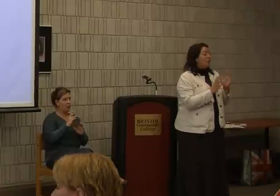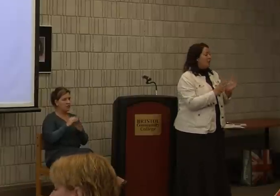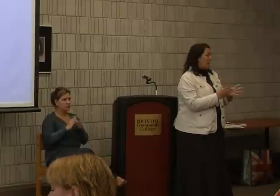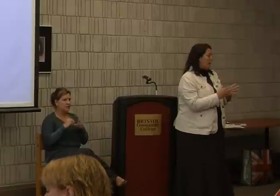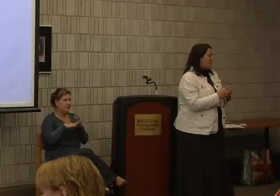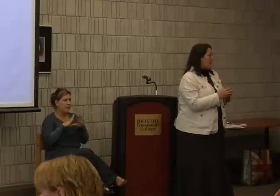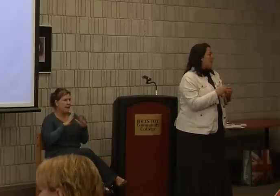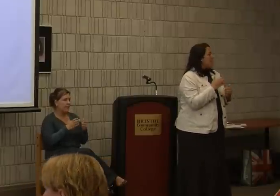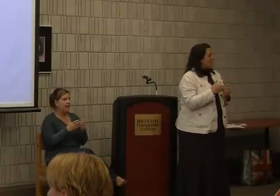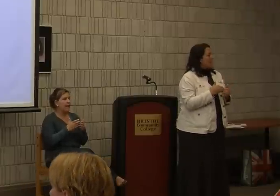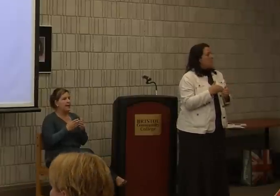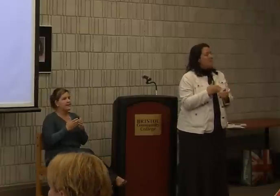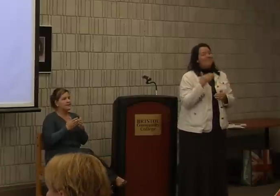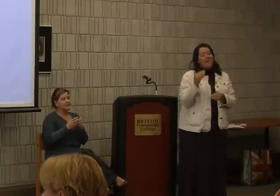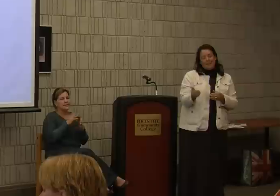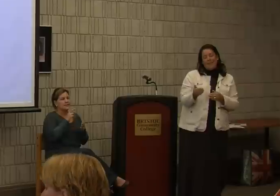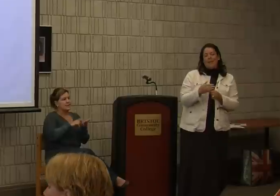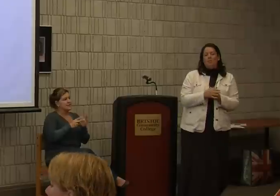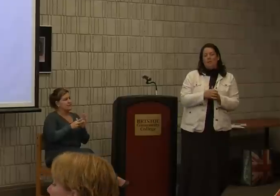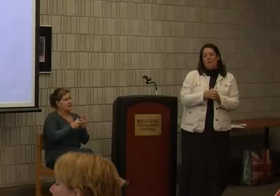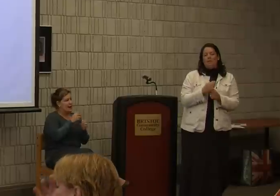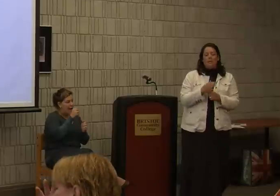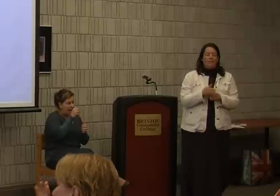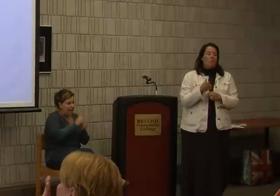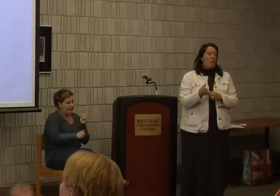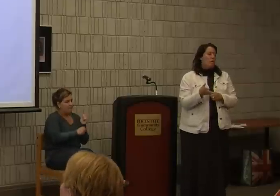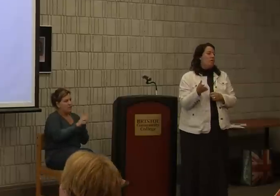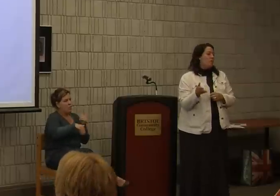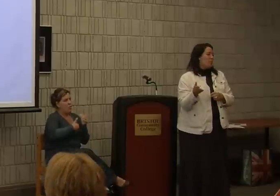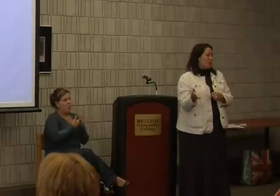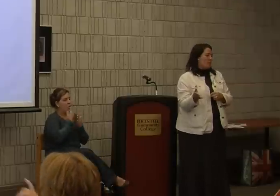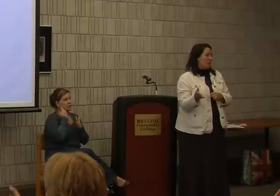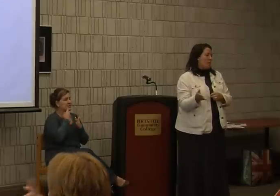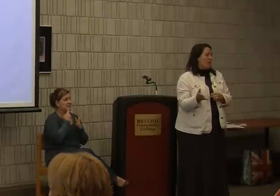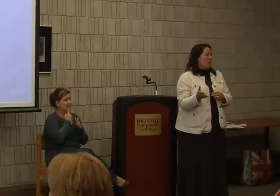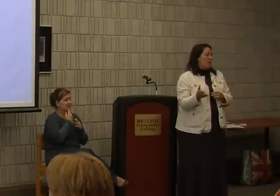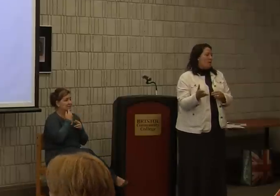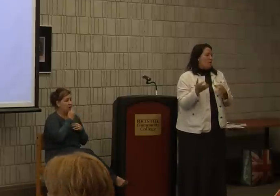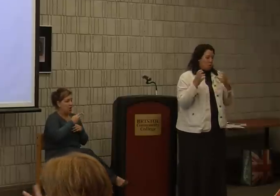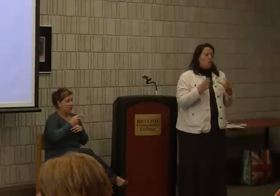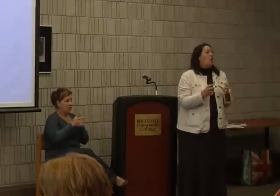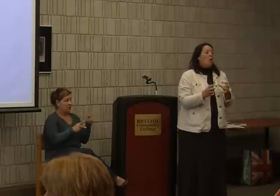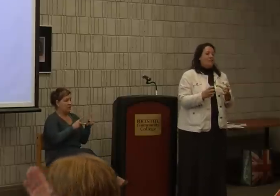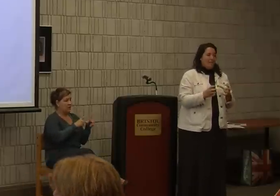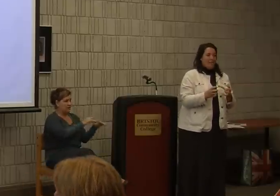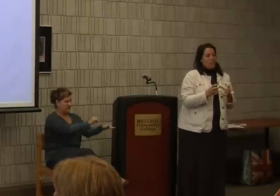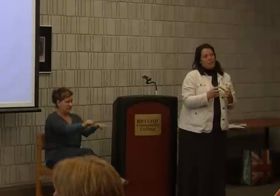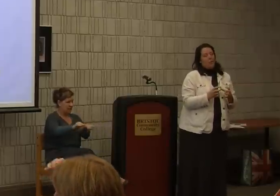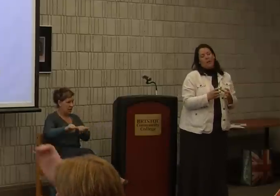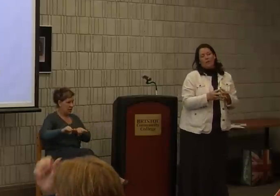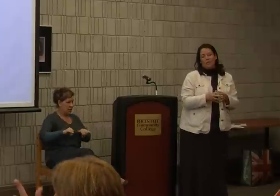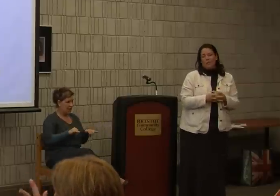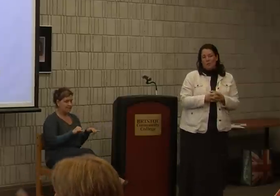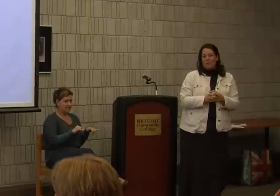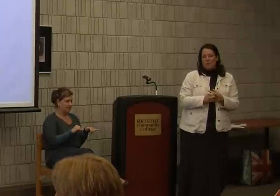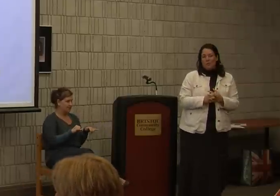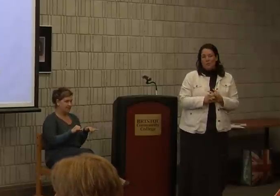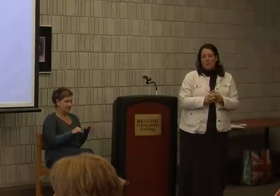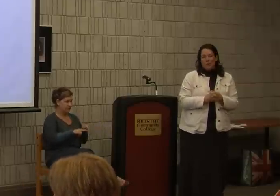your class doesn't mean the next time you meet a Deaf or hard of hearing person, you know all the answers and what you're supposed to do. We